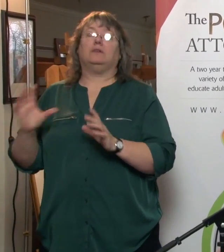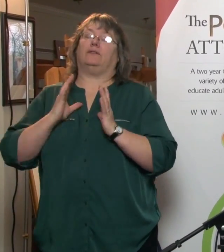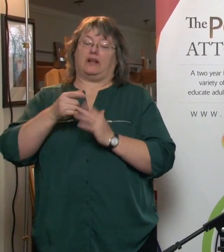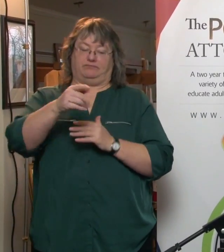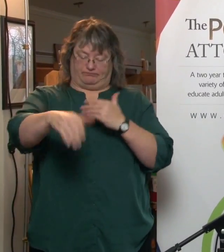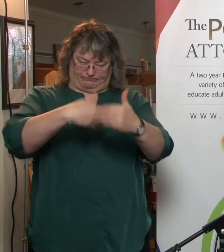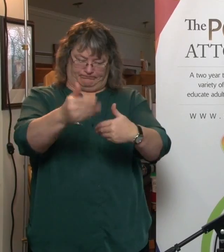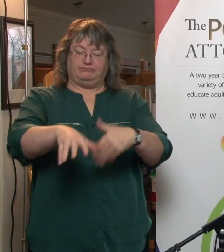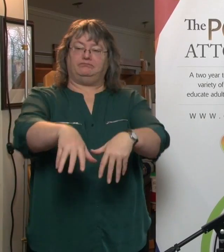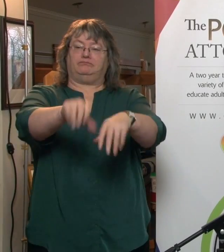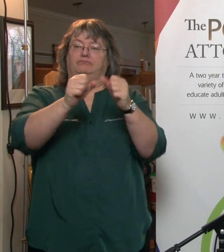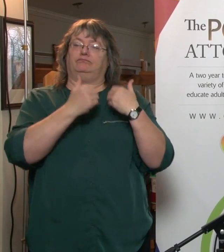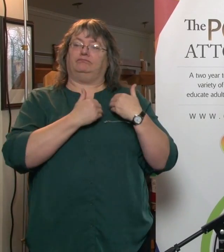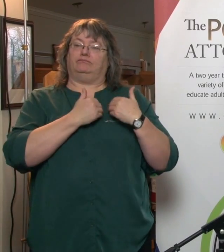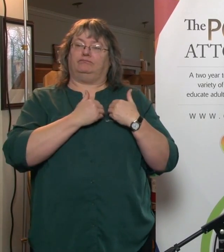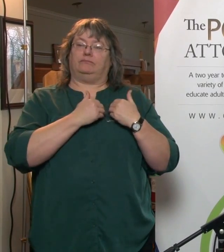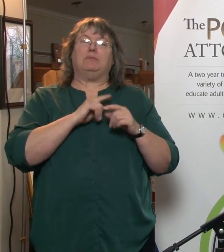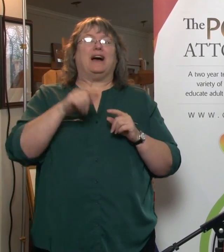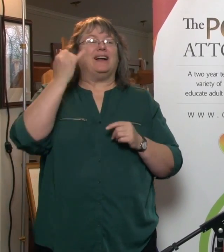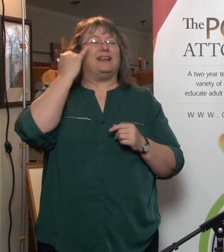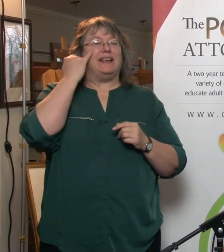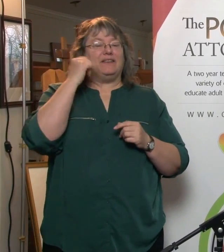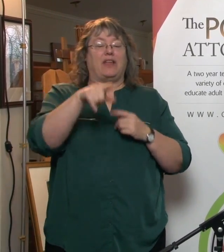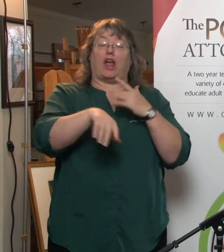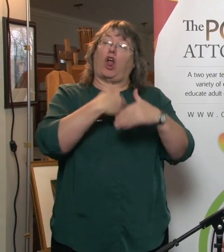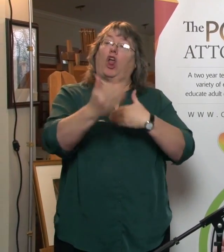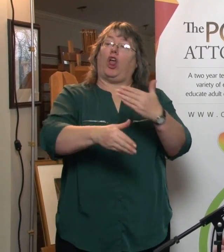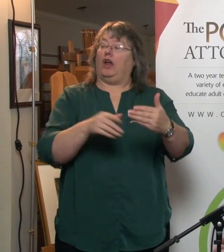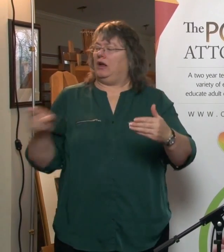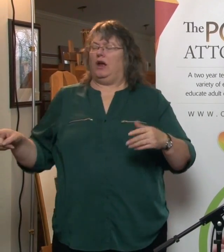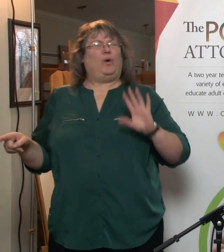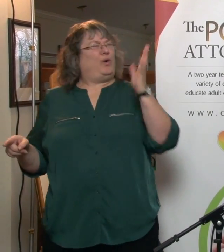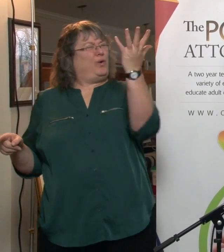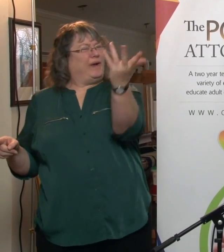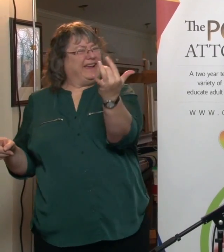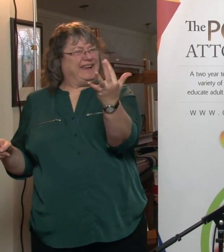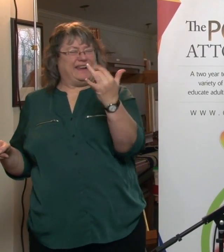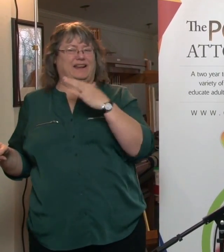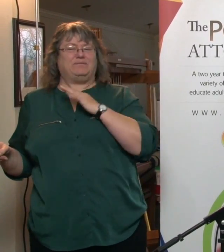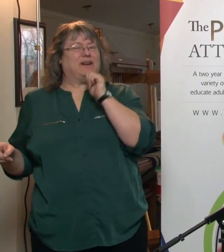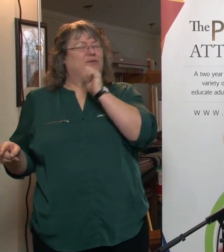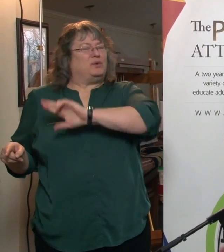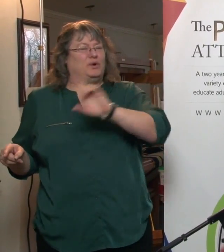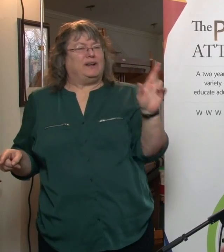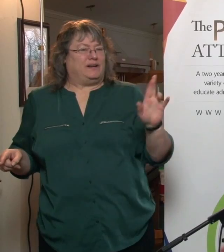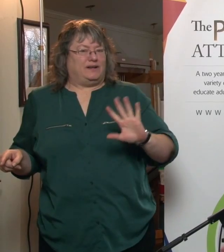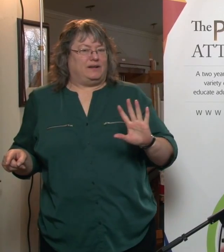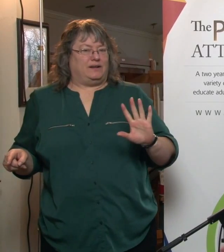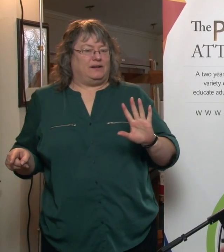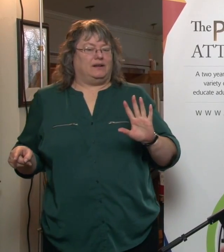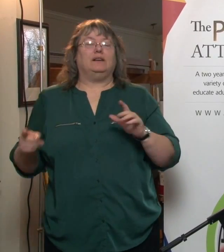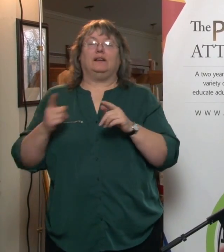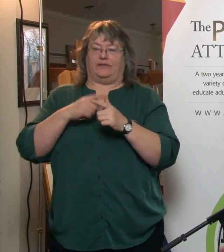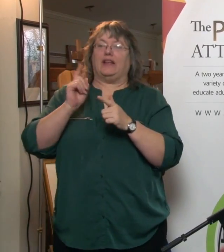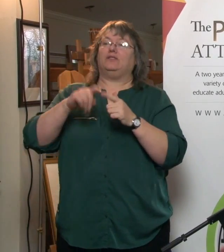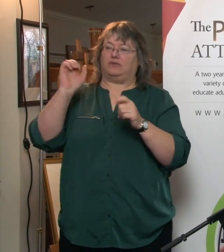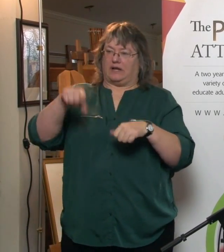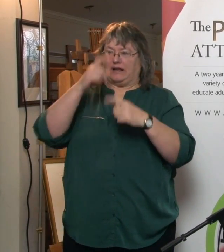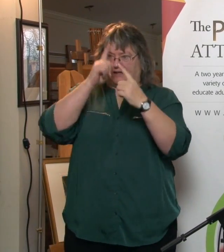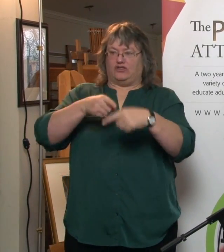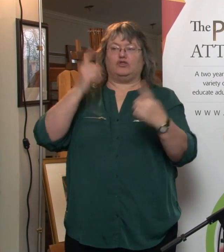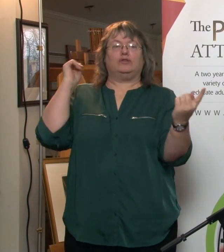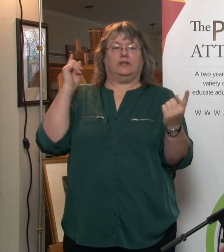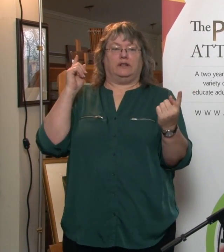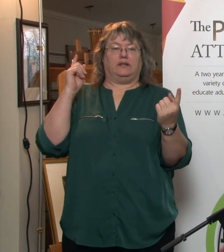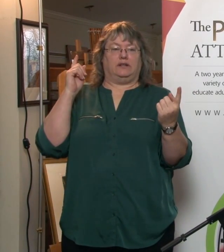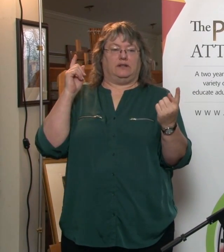convoluted procedure. If they start acting and you say, wait a minute, I'm not ready for this. I don't want you to act. That can go through. You can disagree and